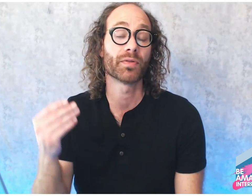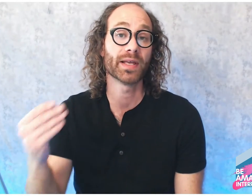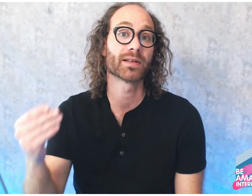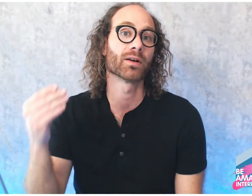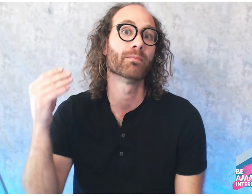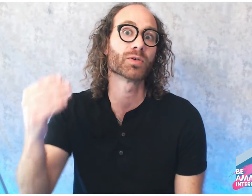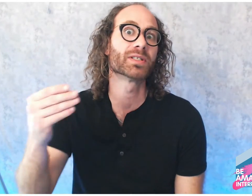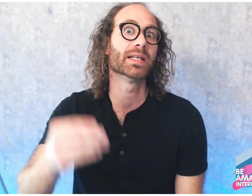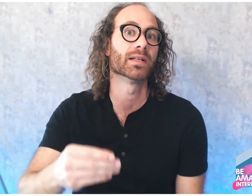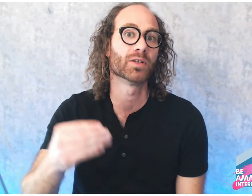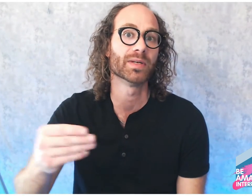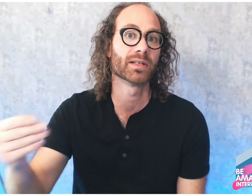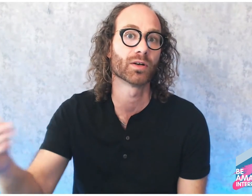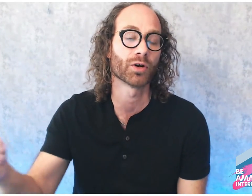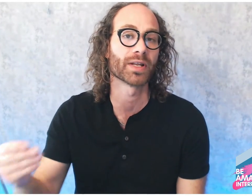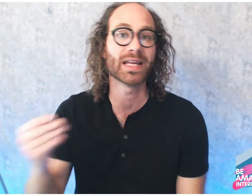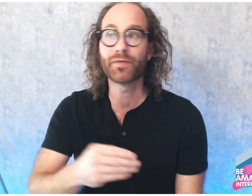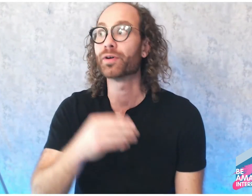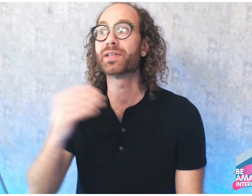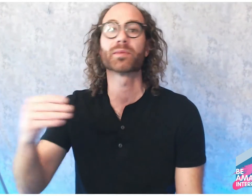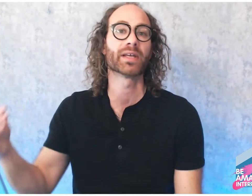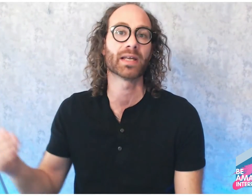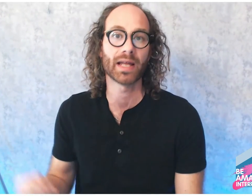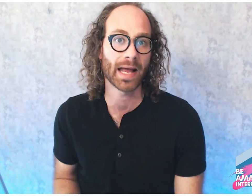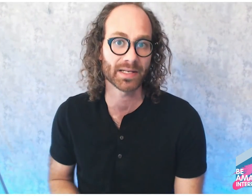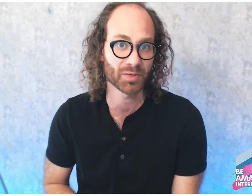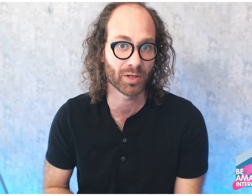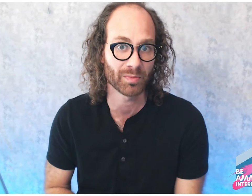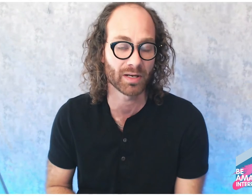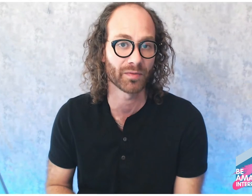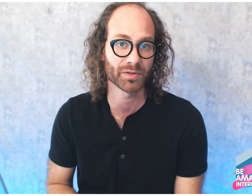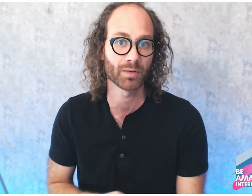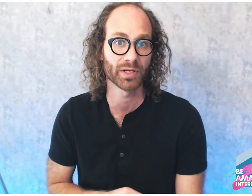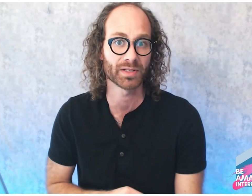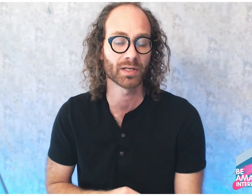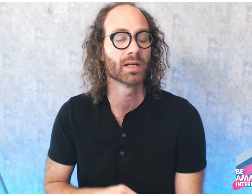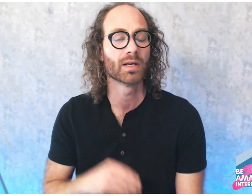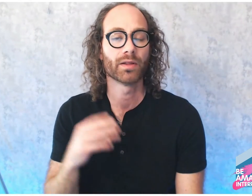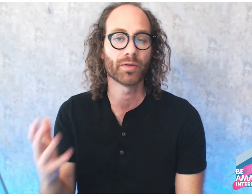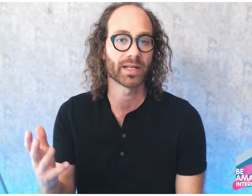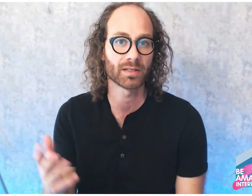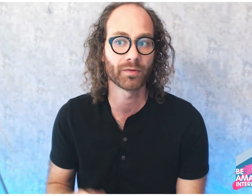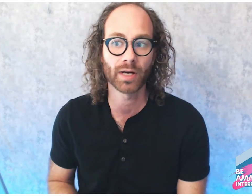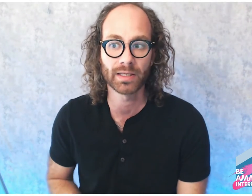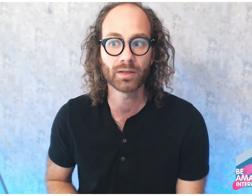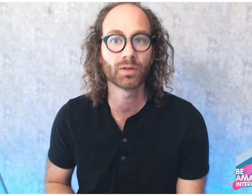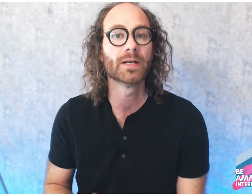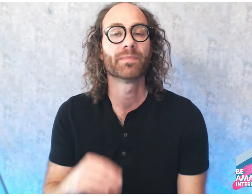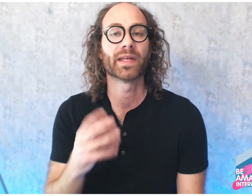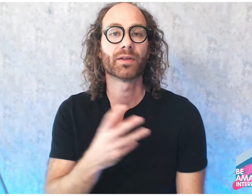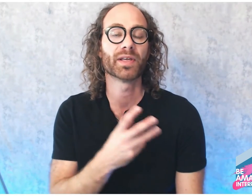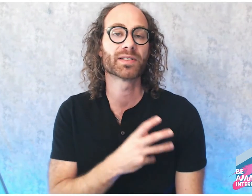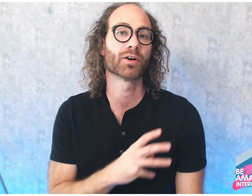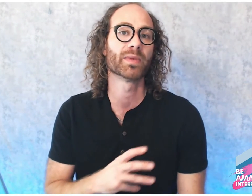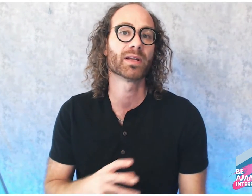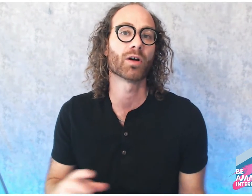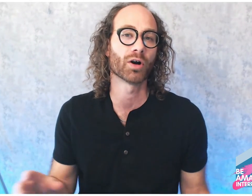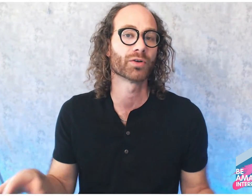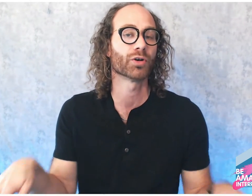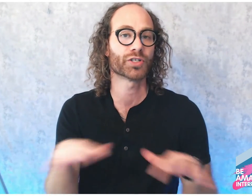that are most needed to be seen or heard. If there is something that has to be omitted for some reason, though that's never ideal, that the things that are omitted are tertiary